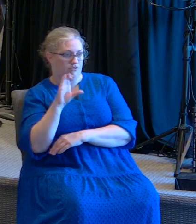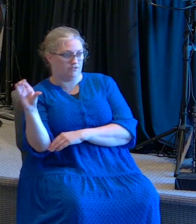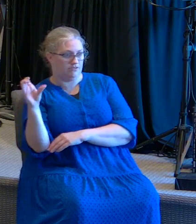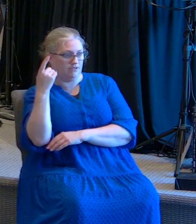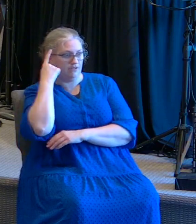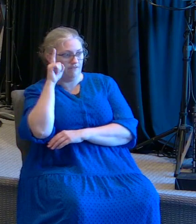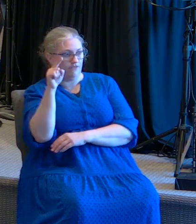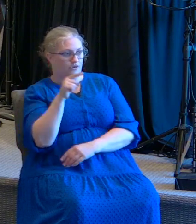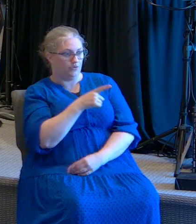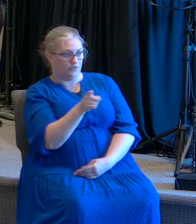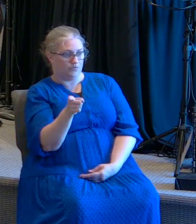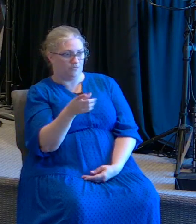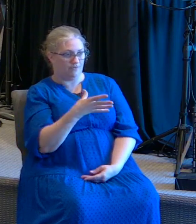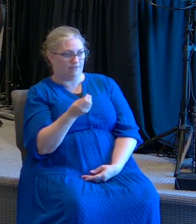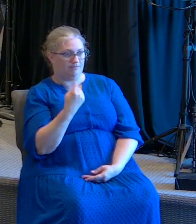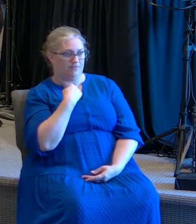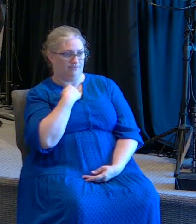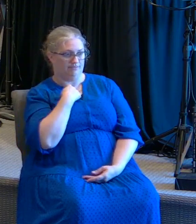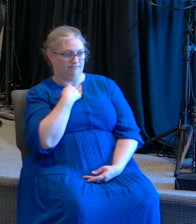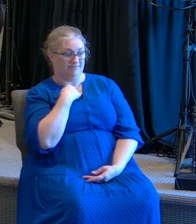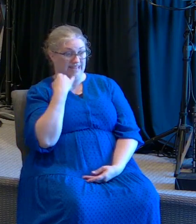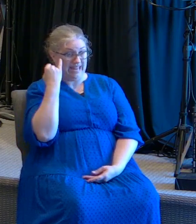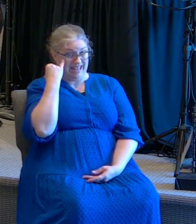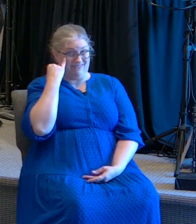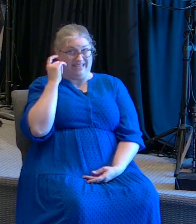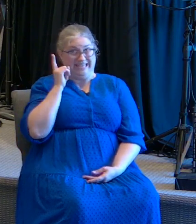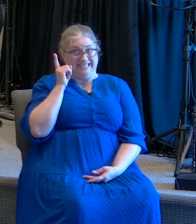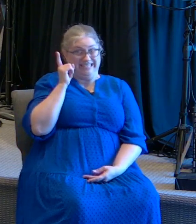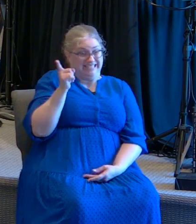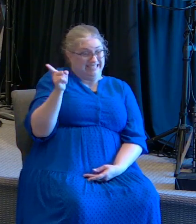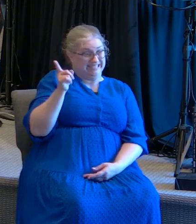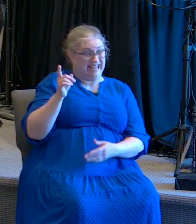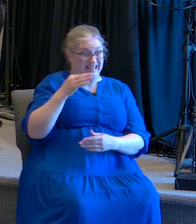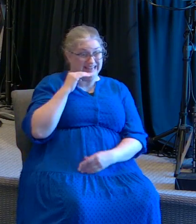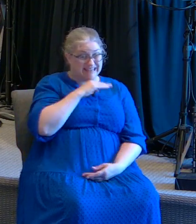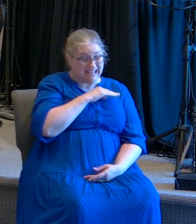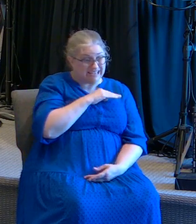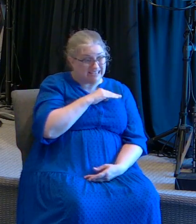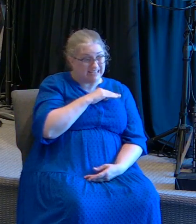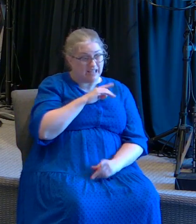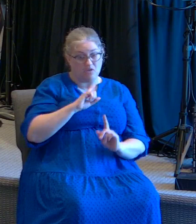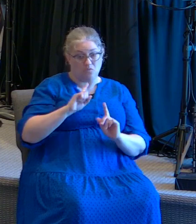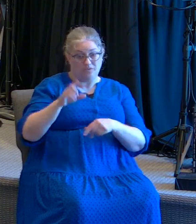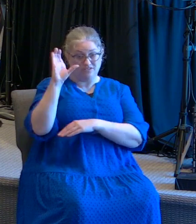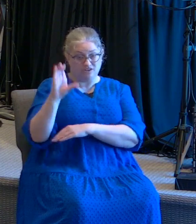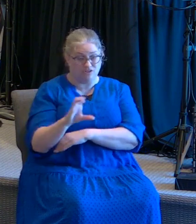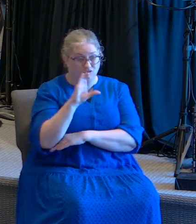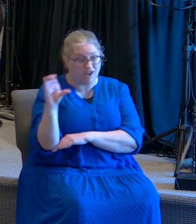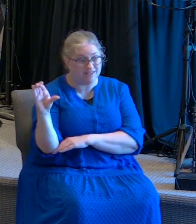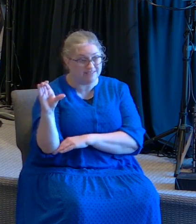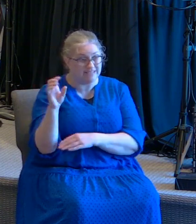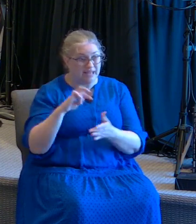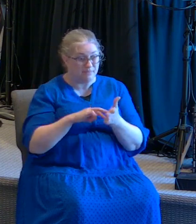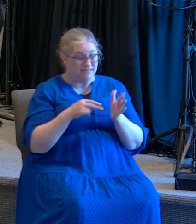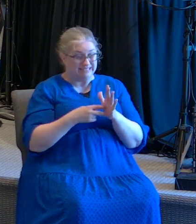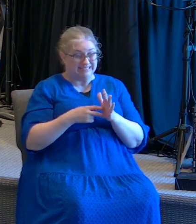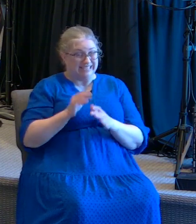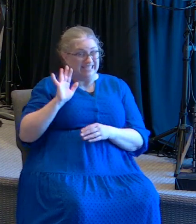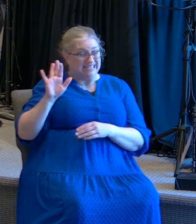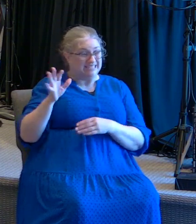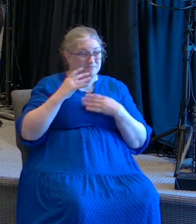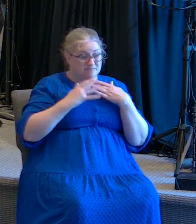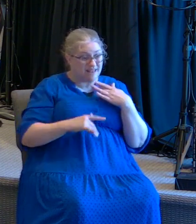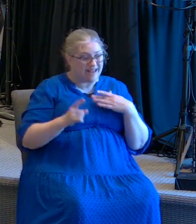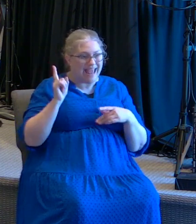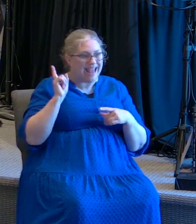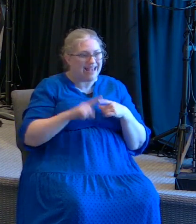Calvario para usted y para mí. And if he's lying and went to the cross, his blood won't pay for your sins because it's not pure. Y si él mintió en